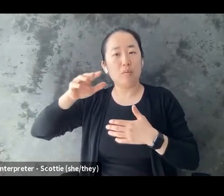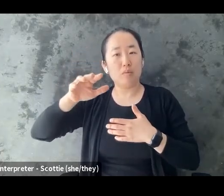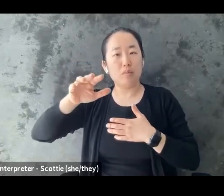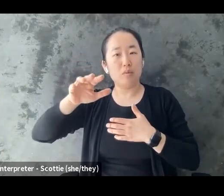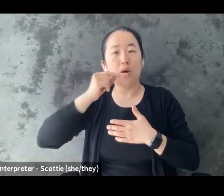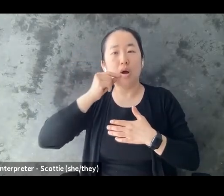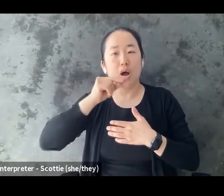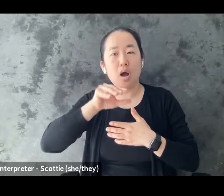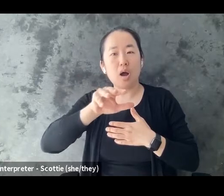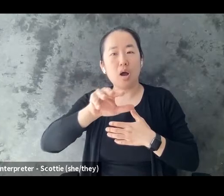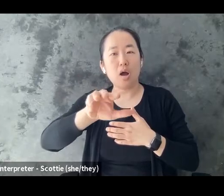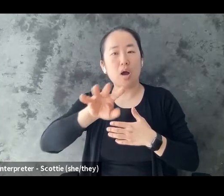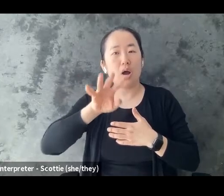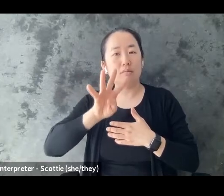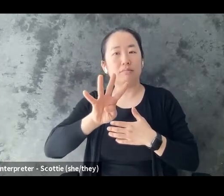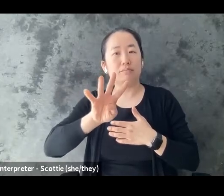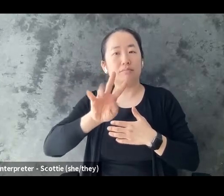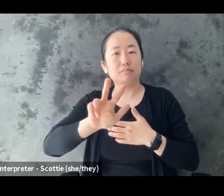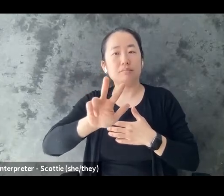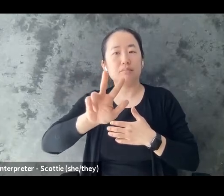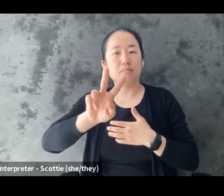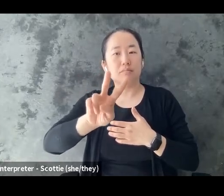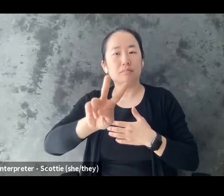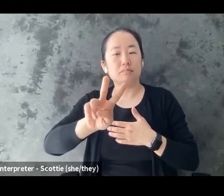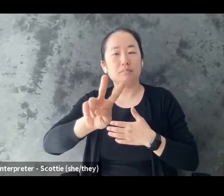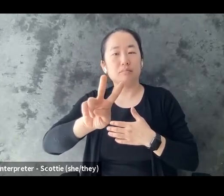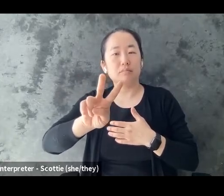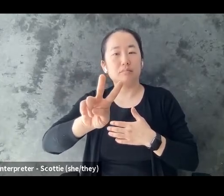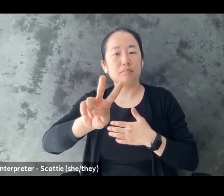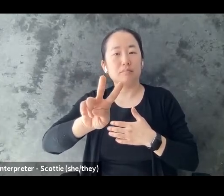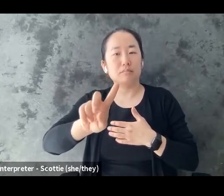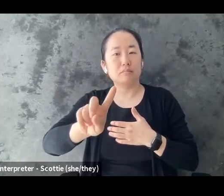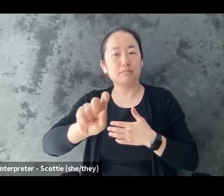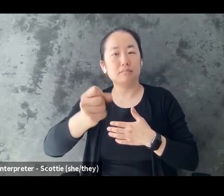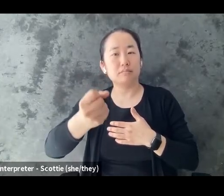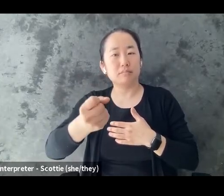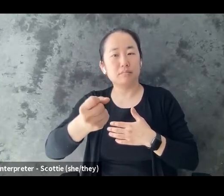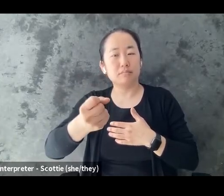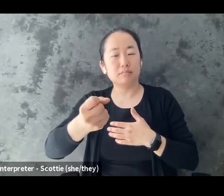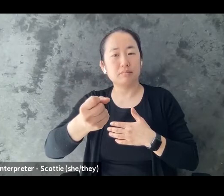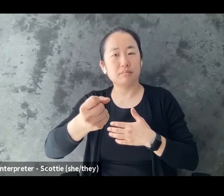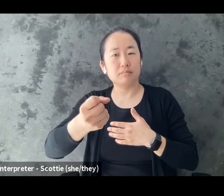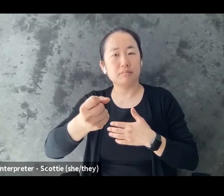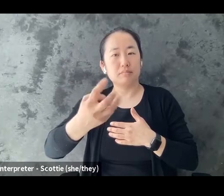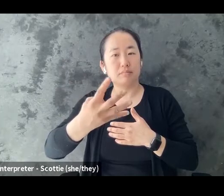for four, three, two, and then hold here for four, three,